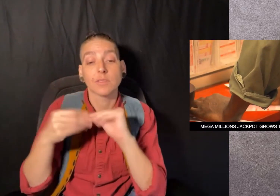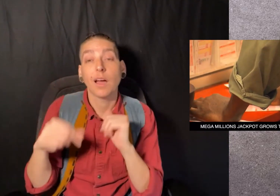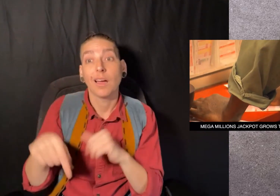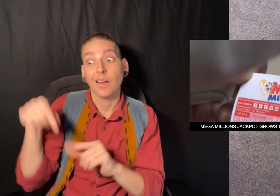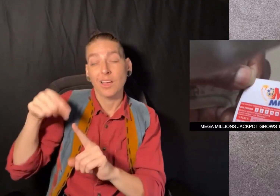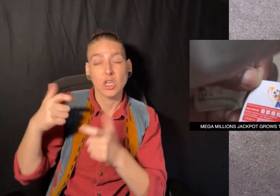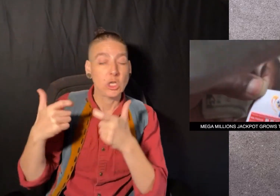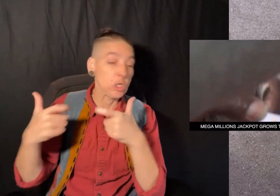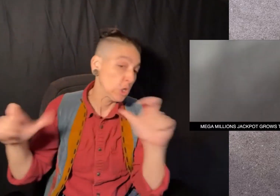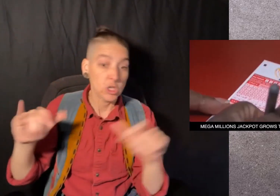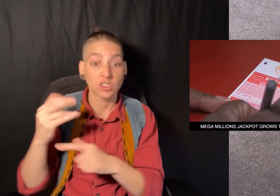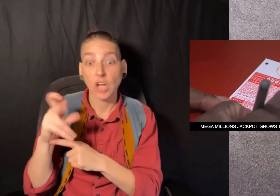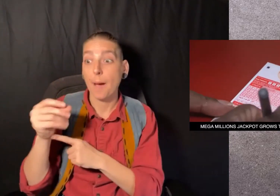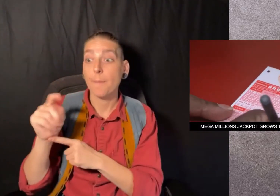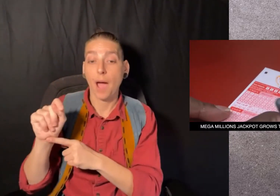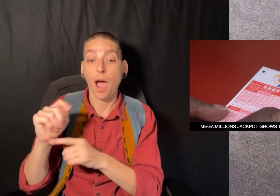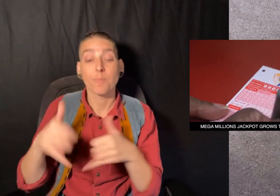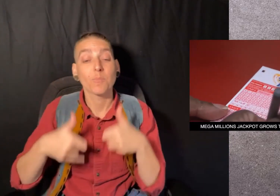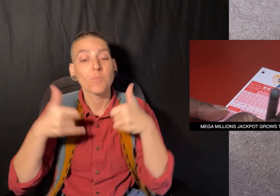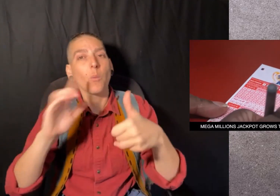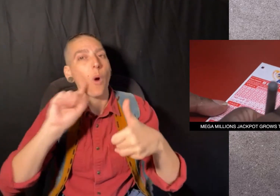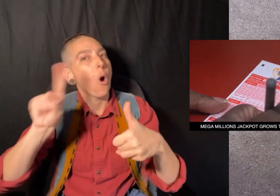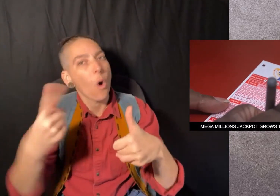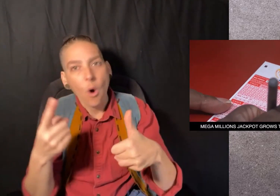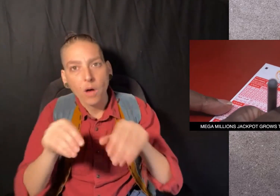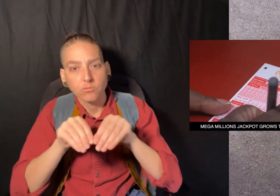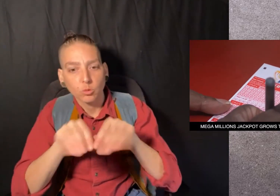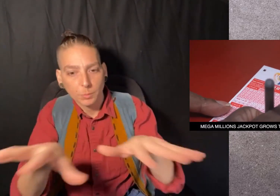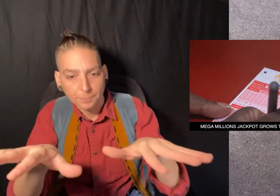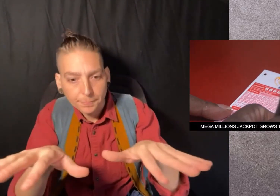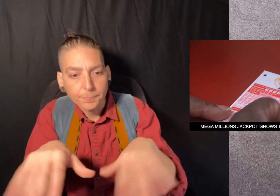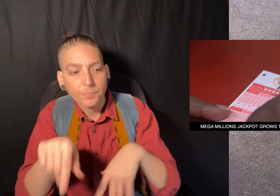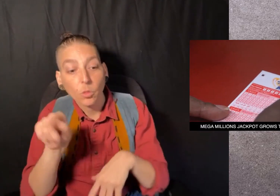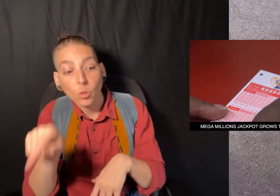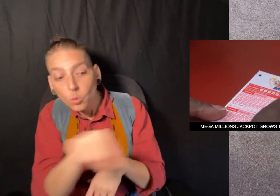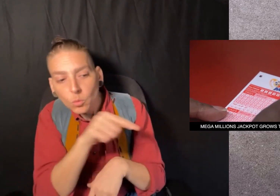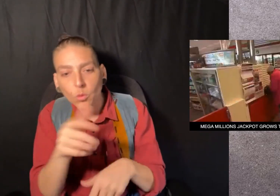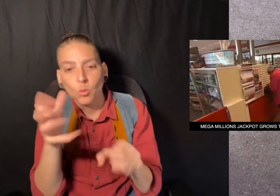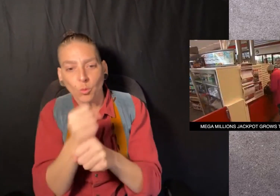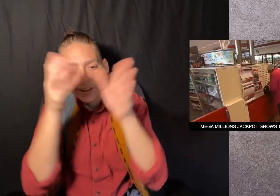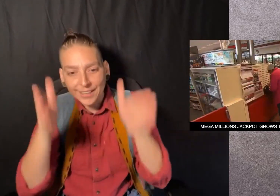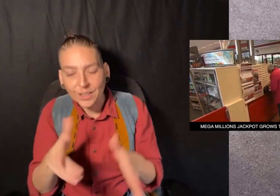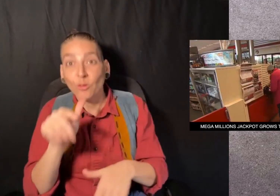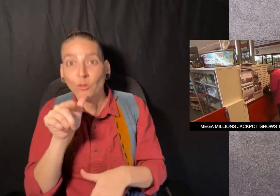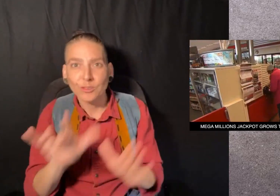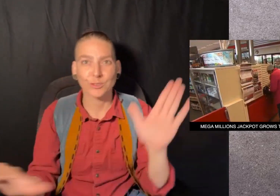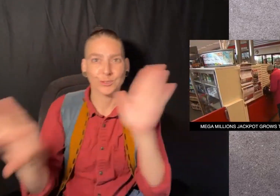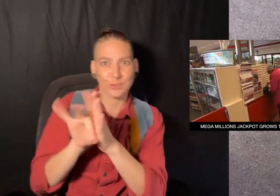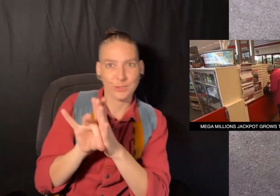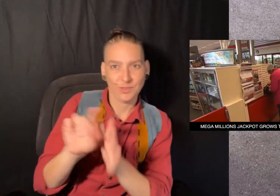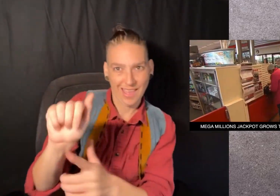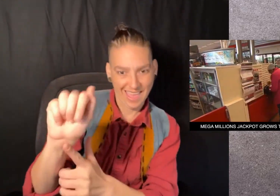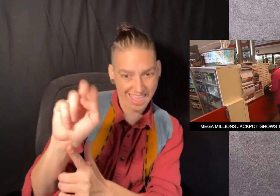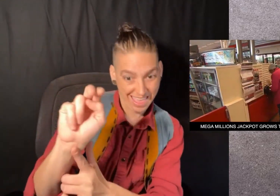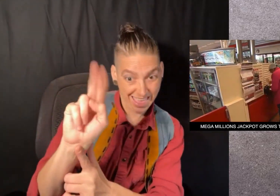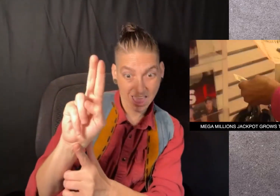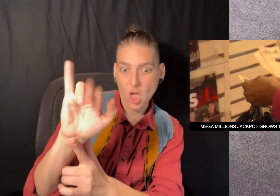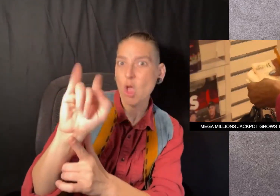prize will only be distributed to a winner who chooses an annuity paid over 29